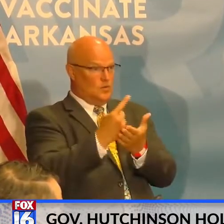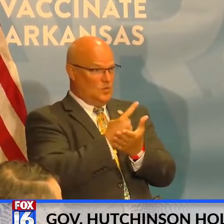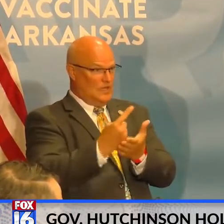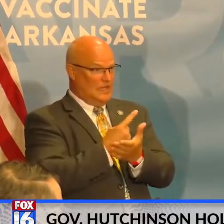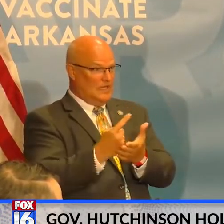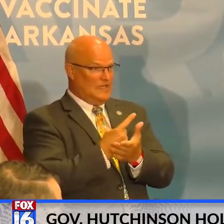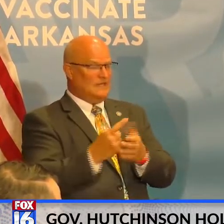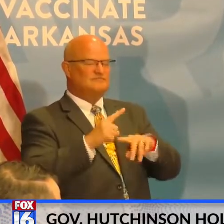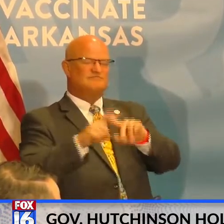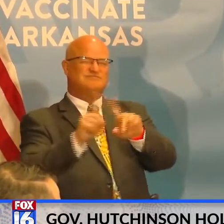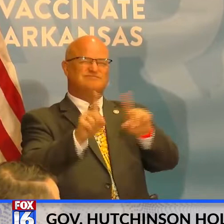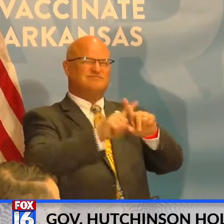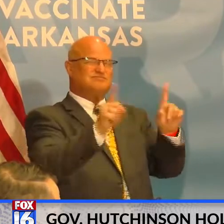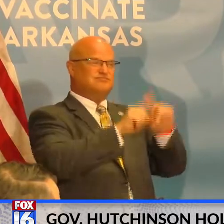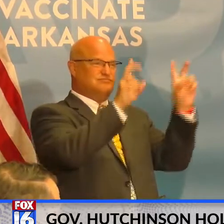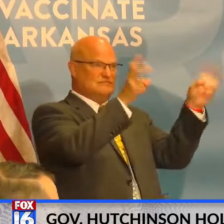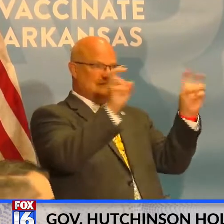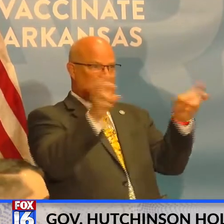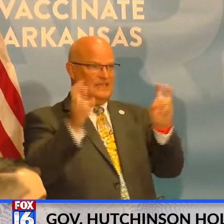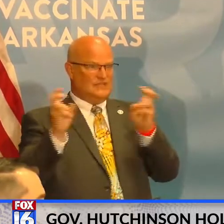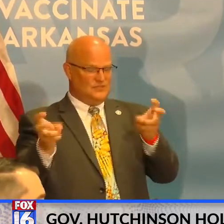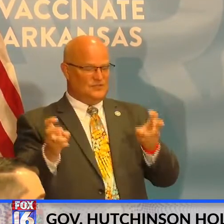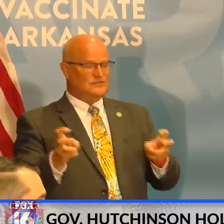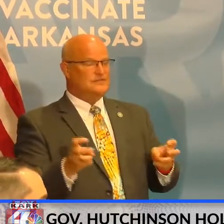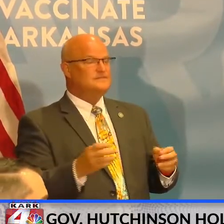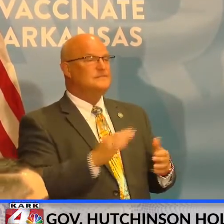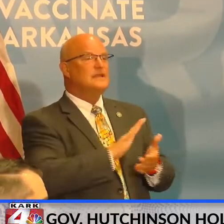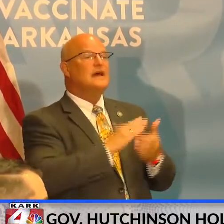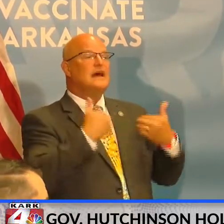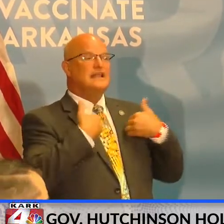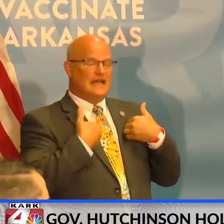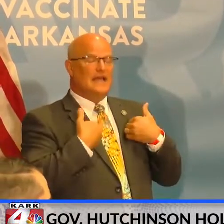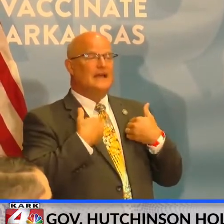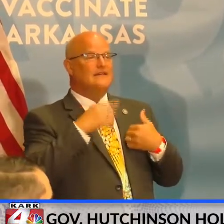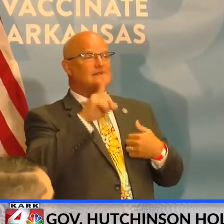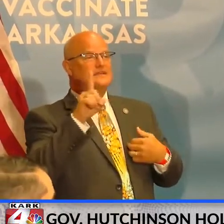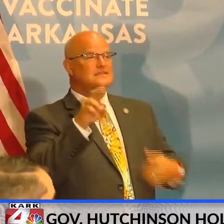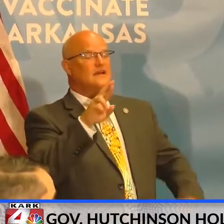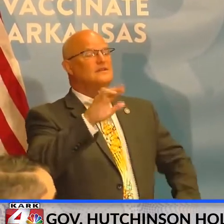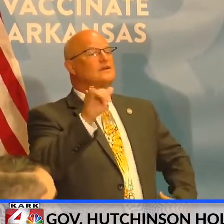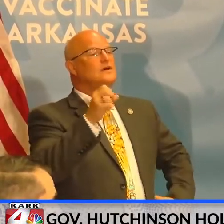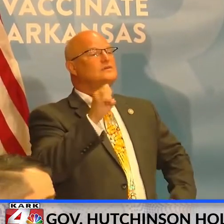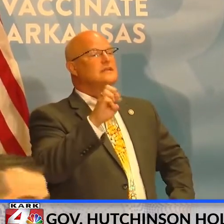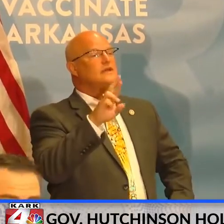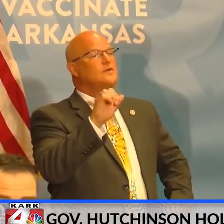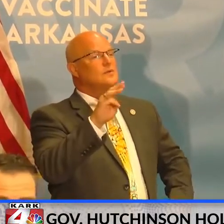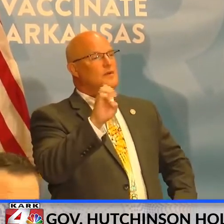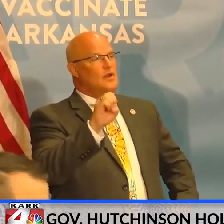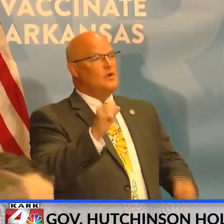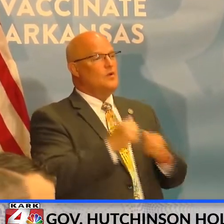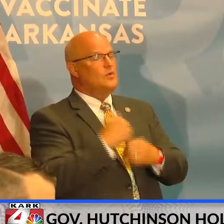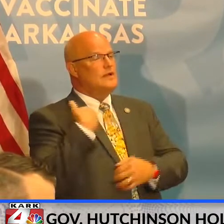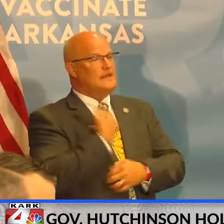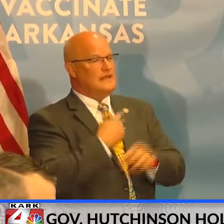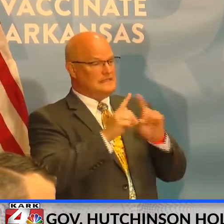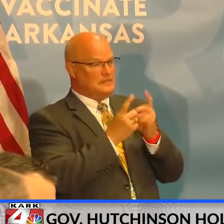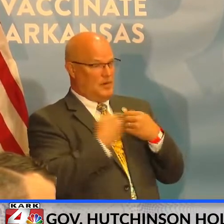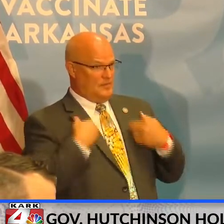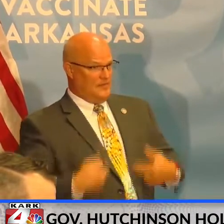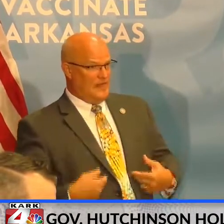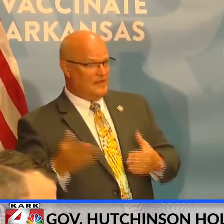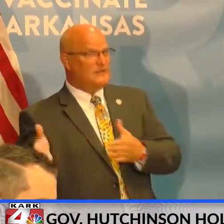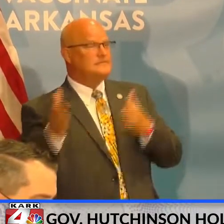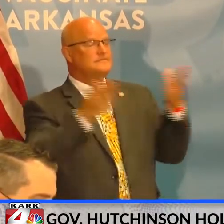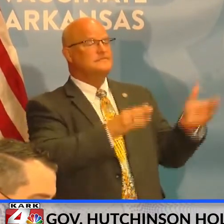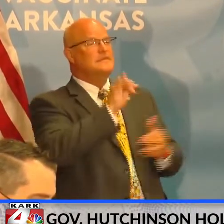a broad range of issues. I'm pleased to be joined by Dr. Jose Romero of the Department of Health, as well as Dr. Ivy